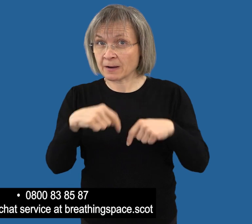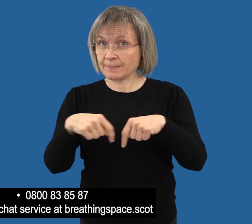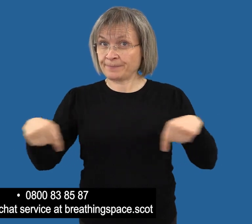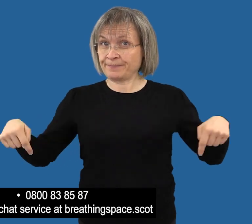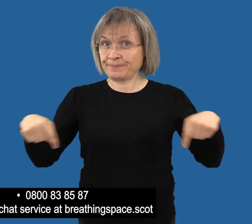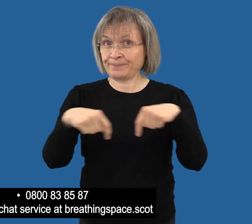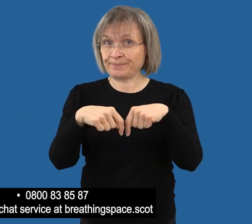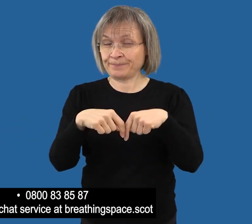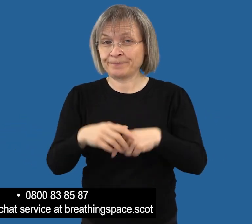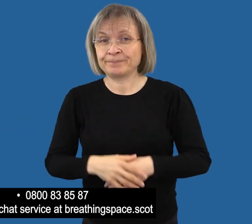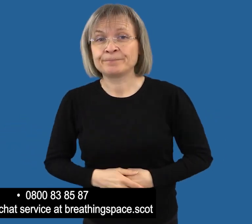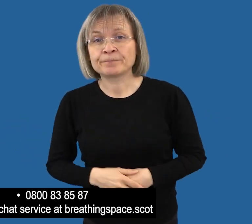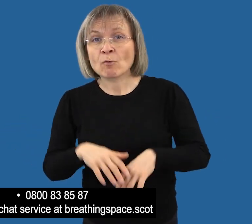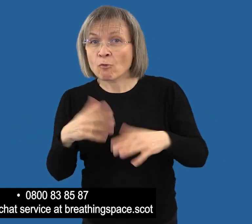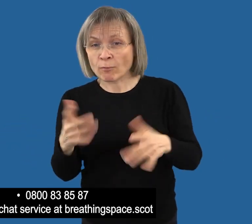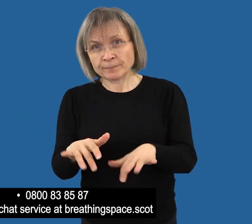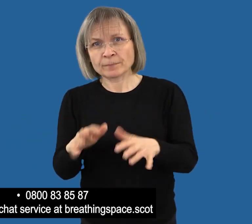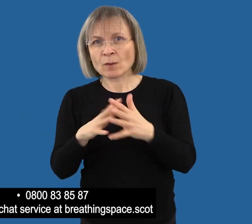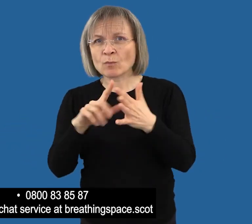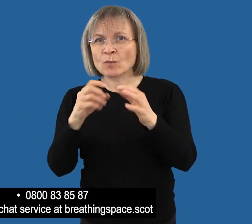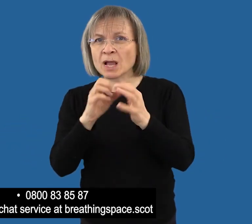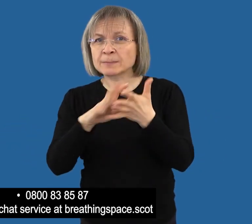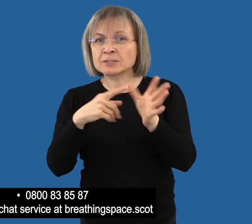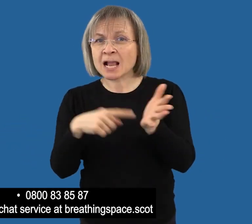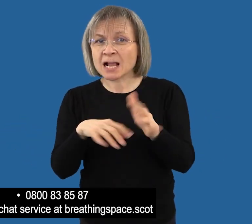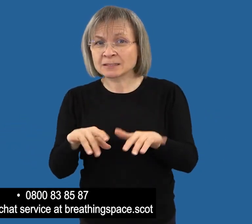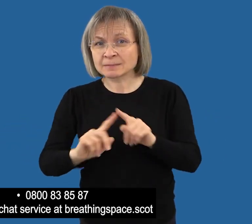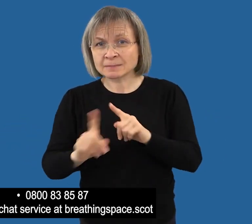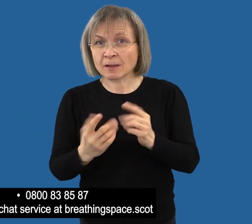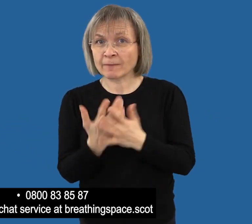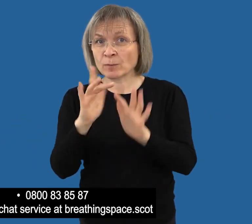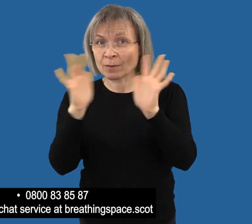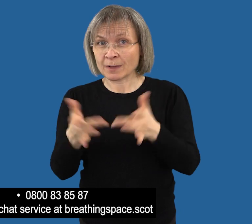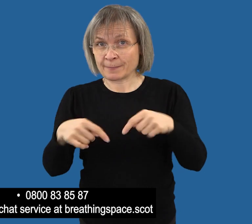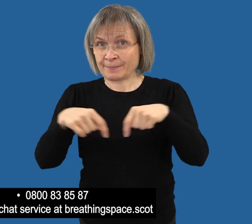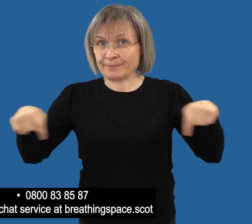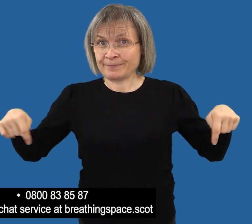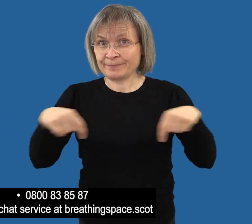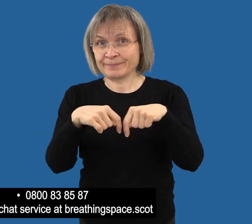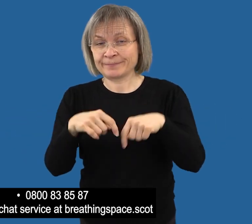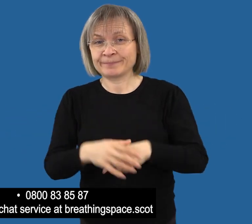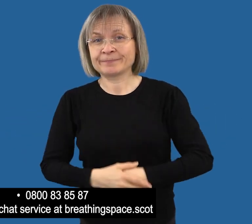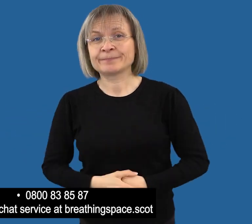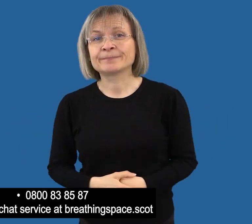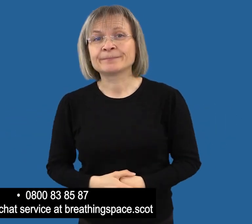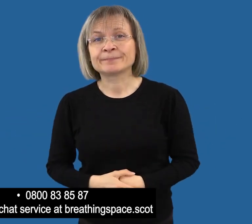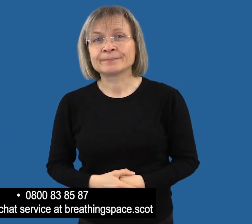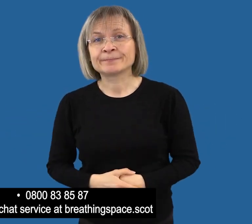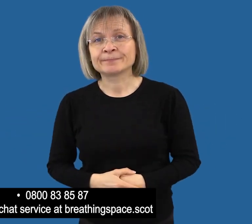0800-83-85-87 Or the web chat service at BreathingSpace